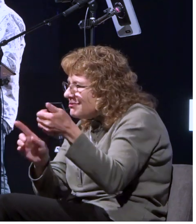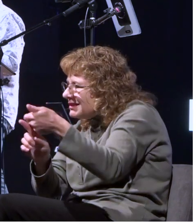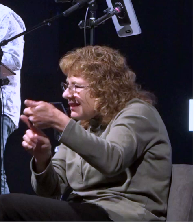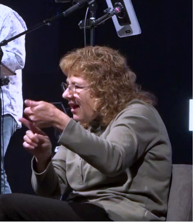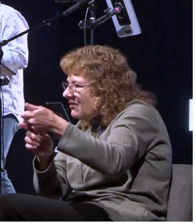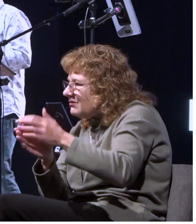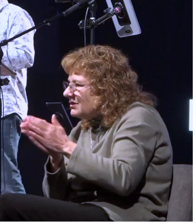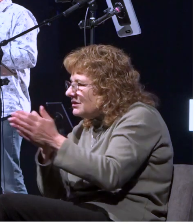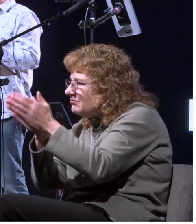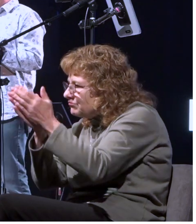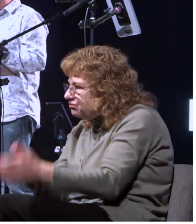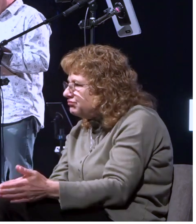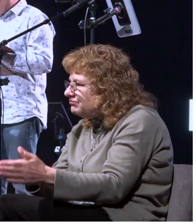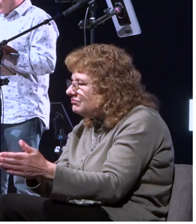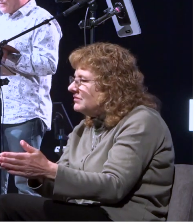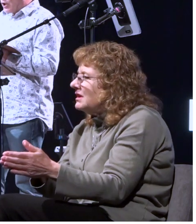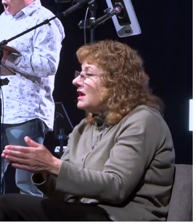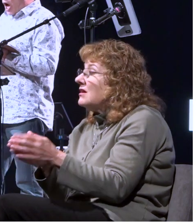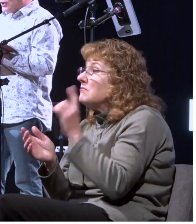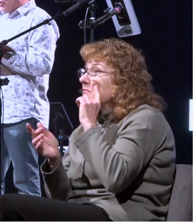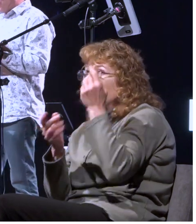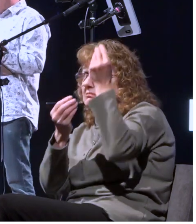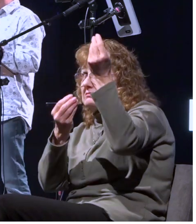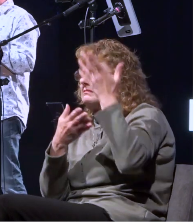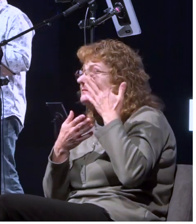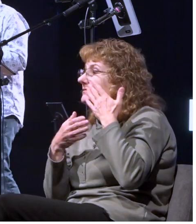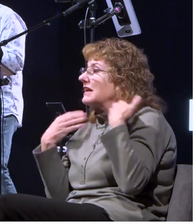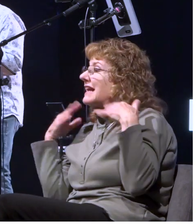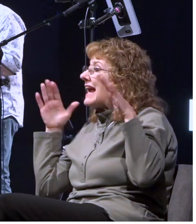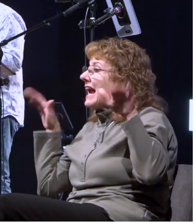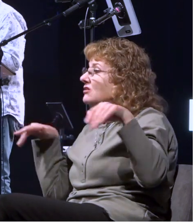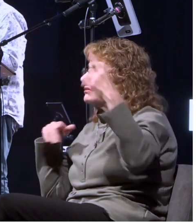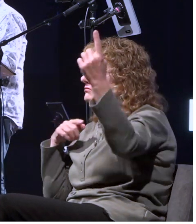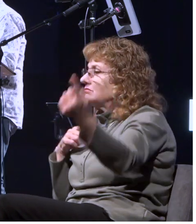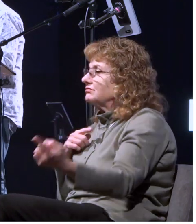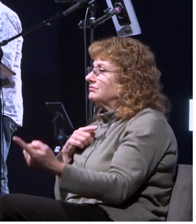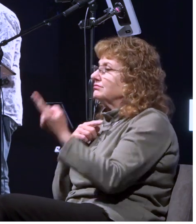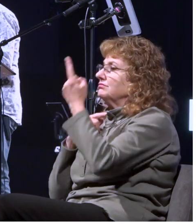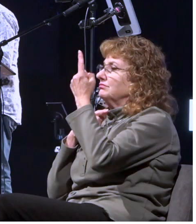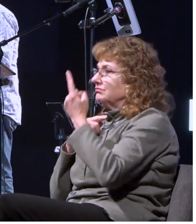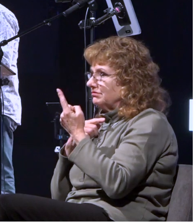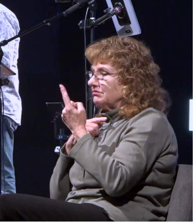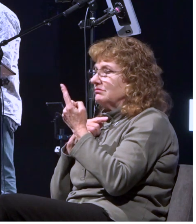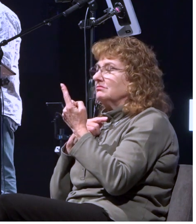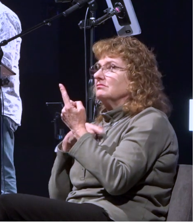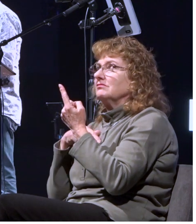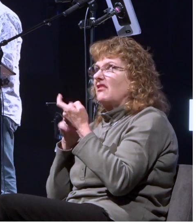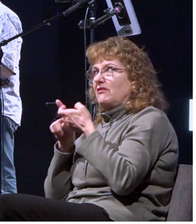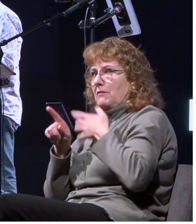this night an angel of the god to whom i belong and whom i serve and he says